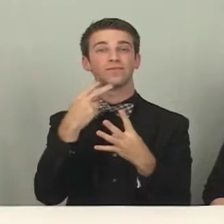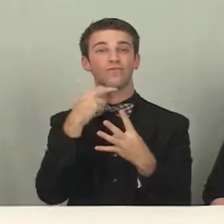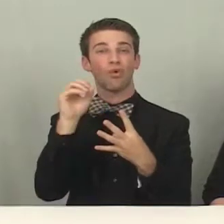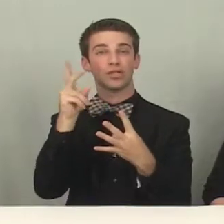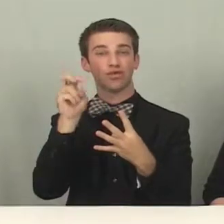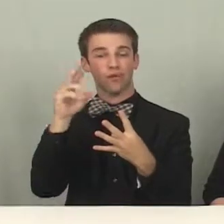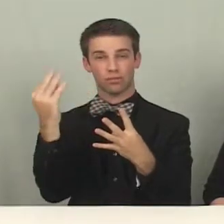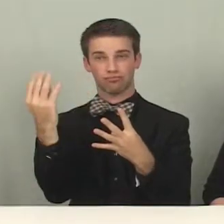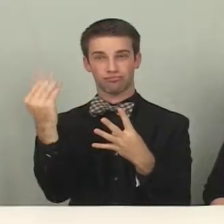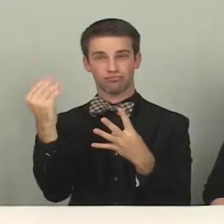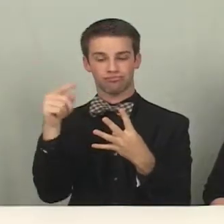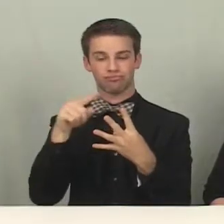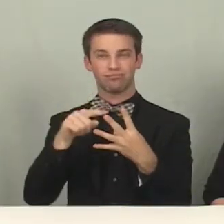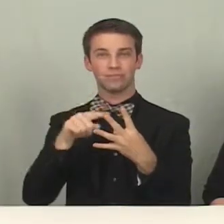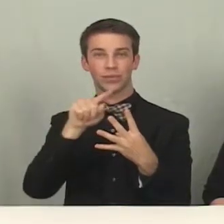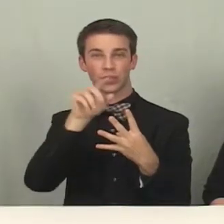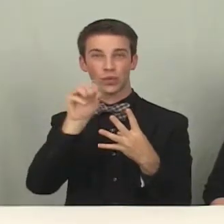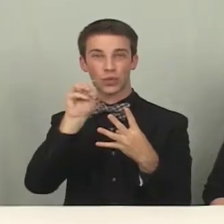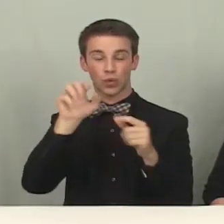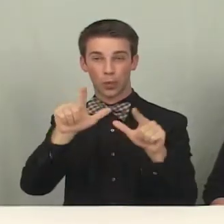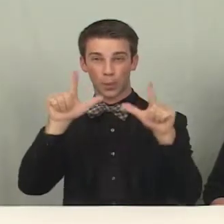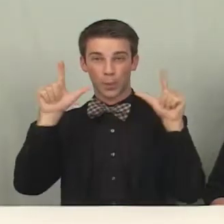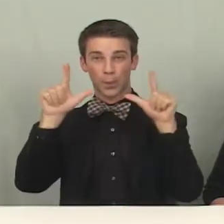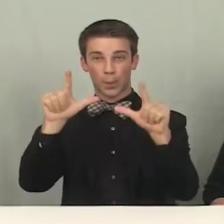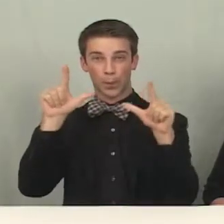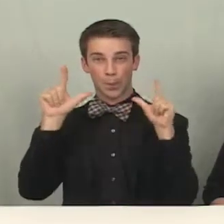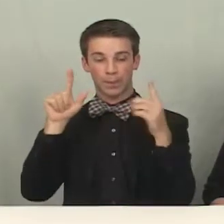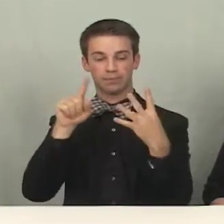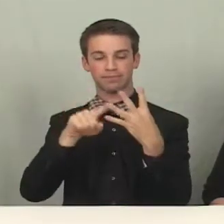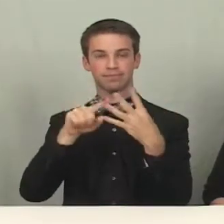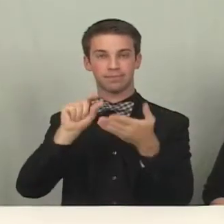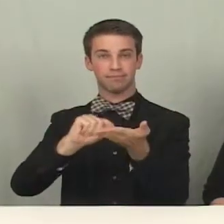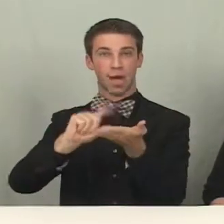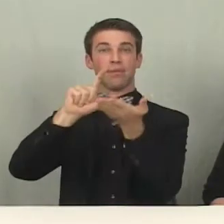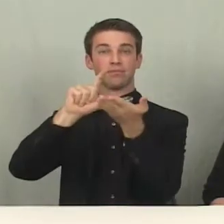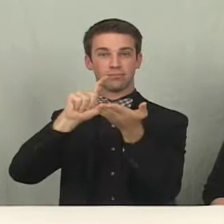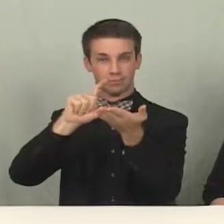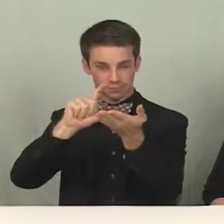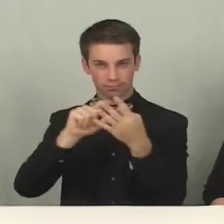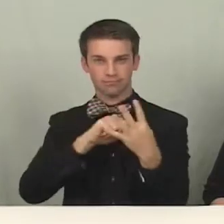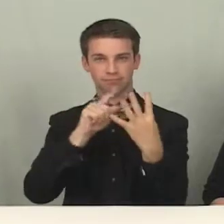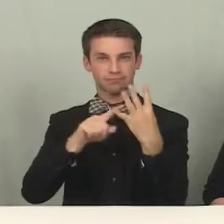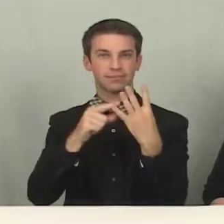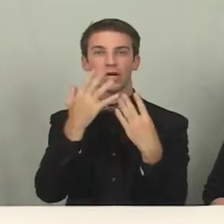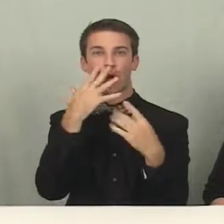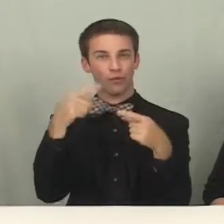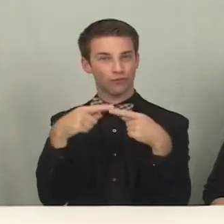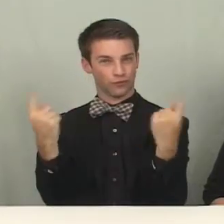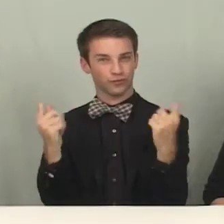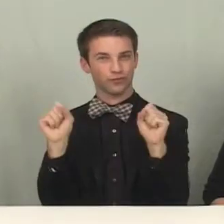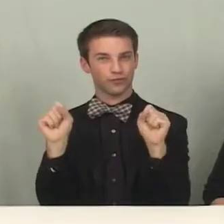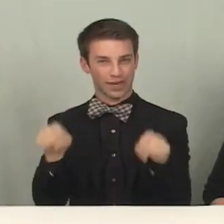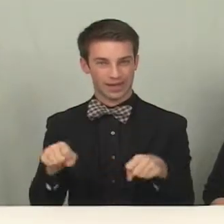VoiceOver, Zoom, Large Text, or you can even invert the colors.